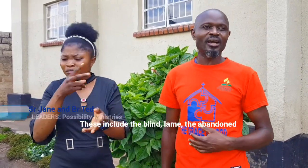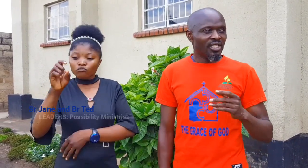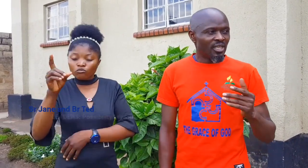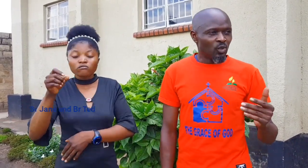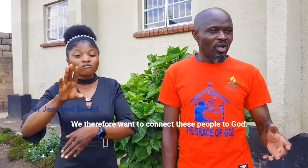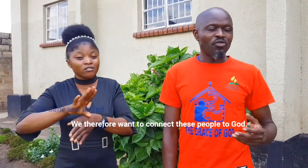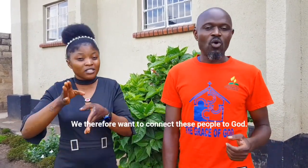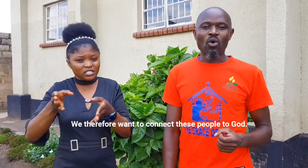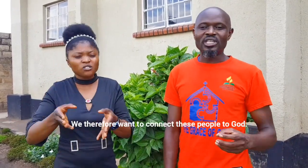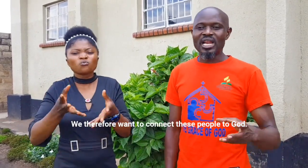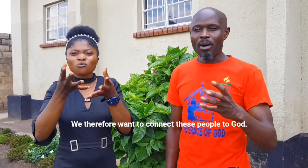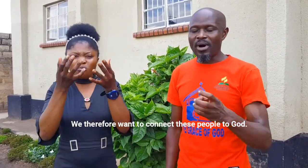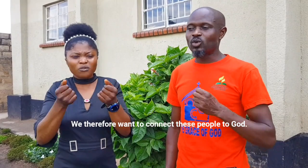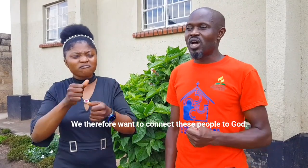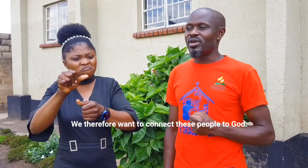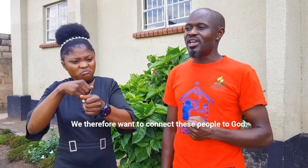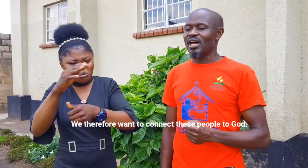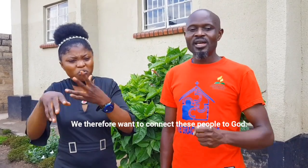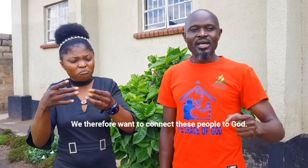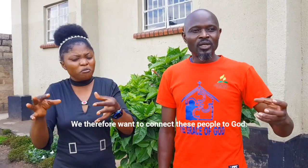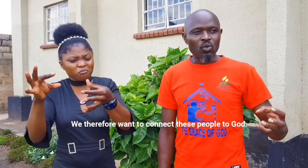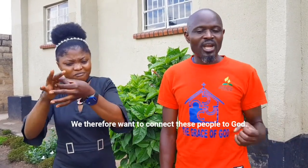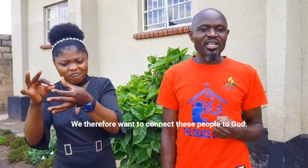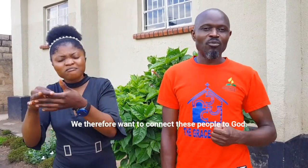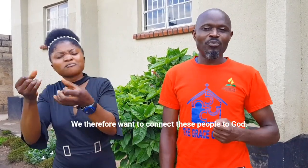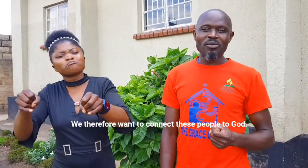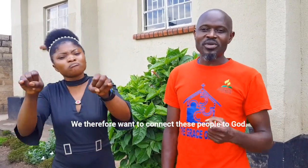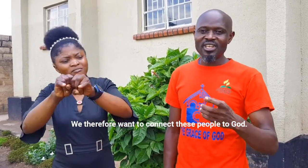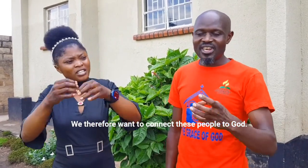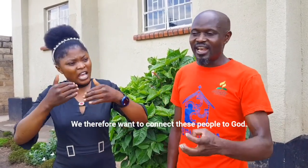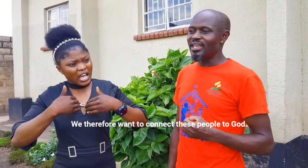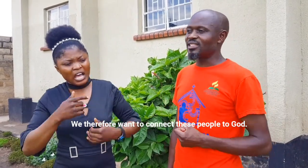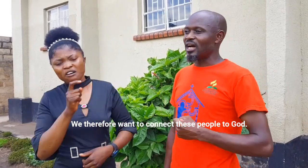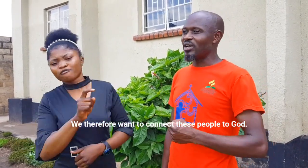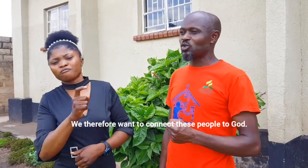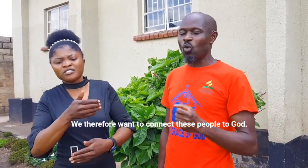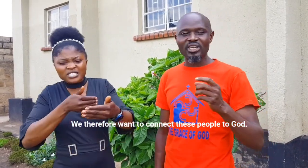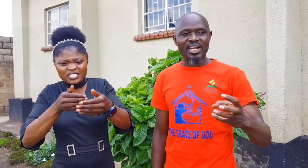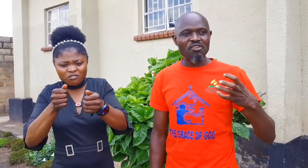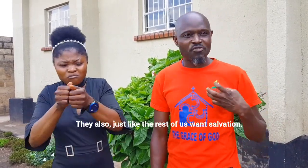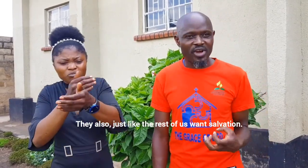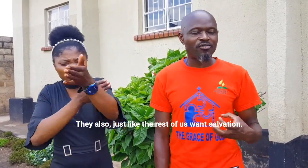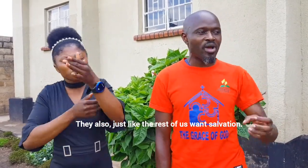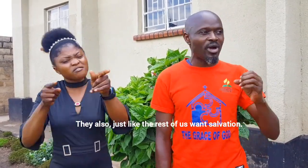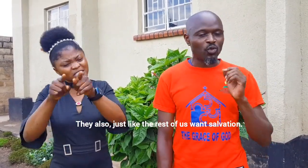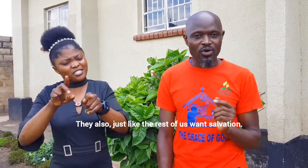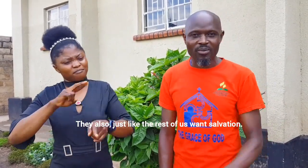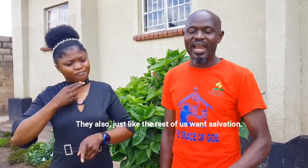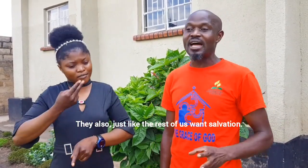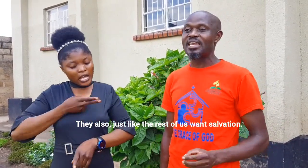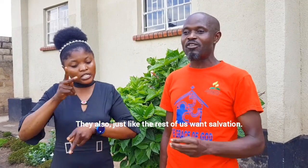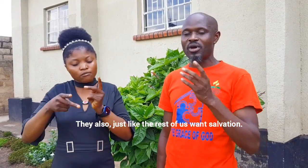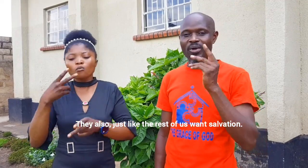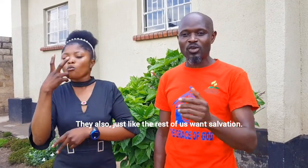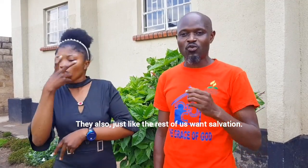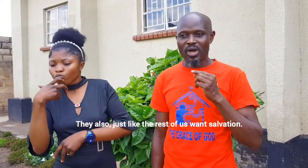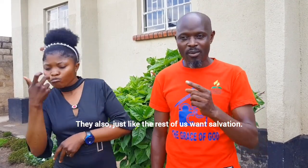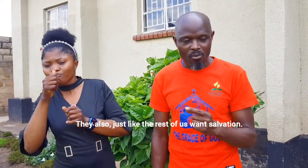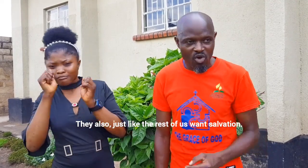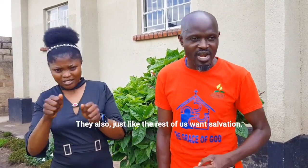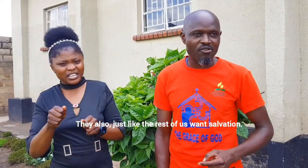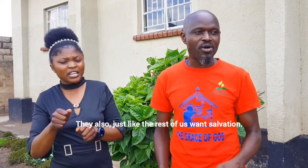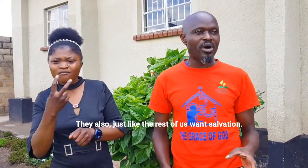our students. We help them out to meet us again. We support students mum busy and weー